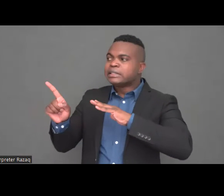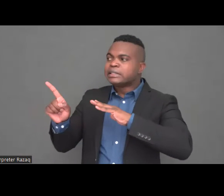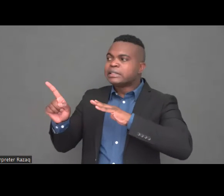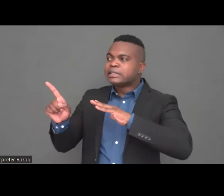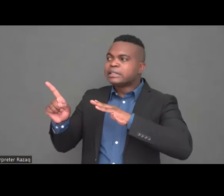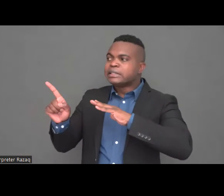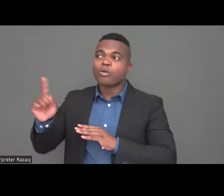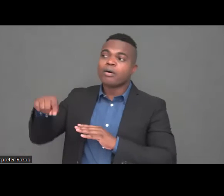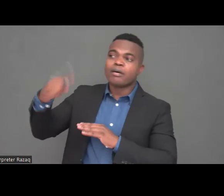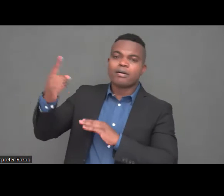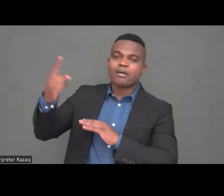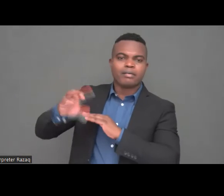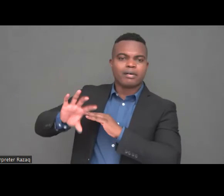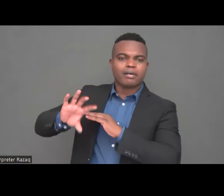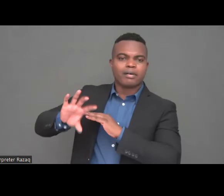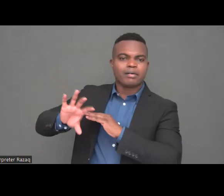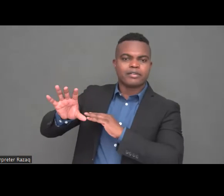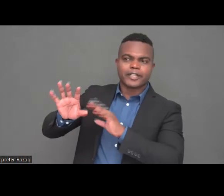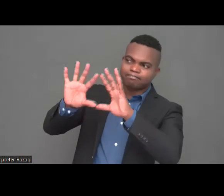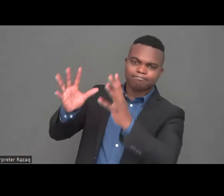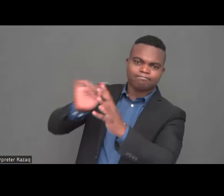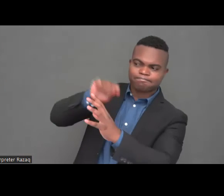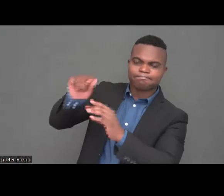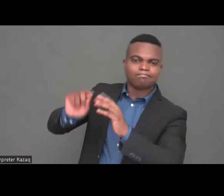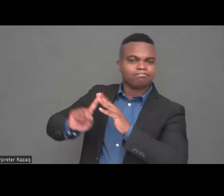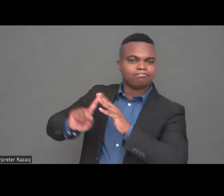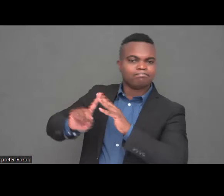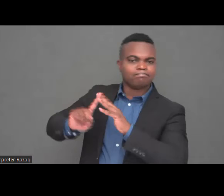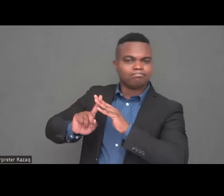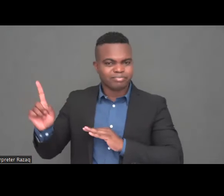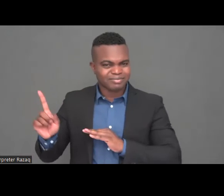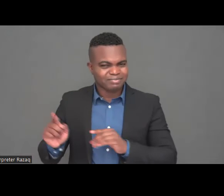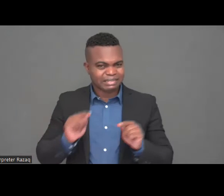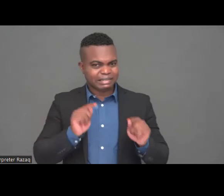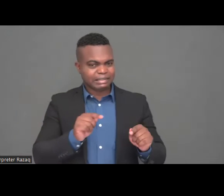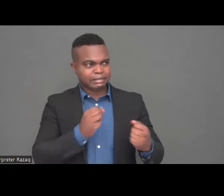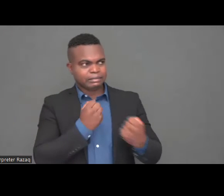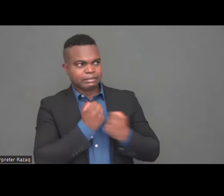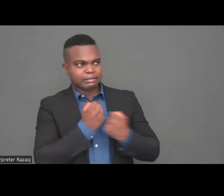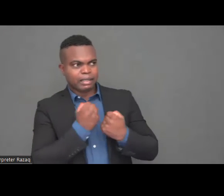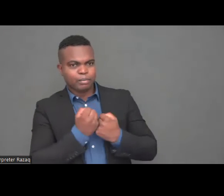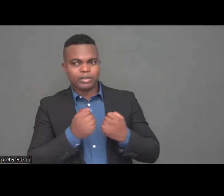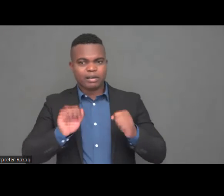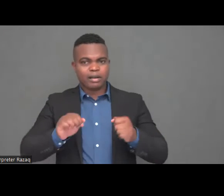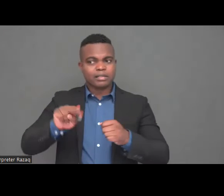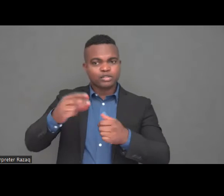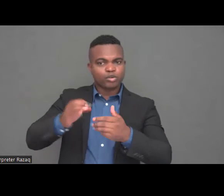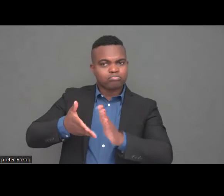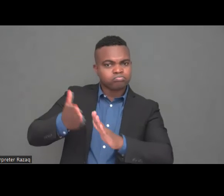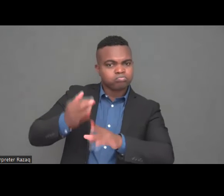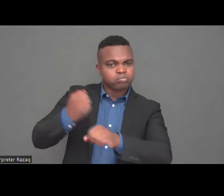recreation.